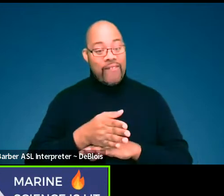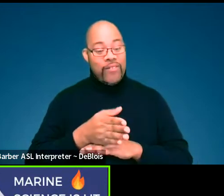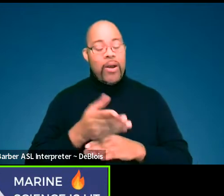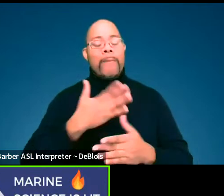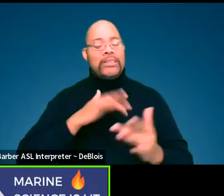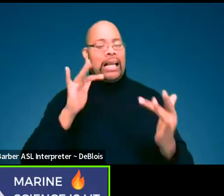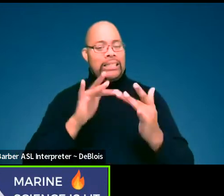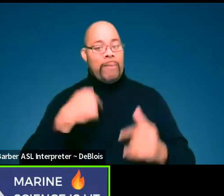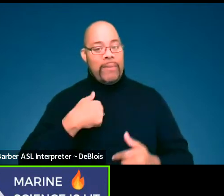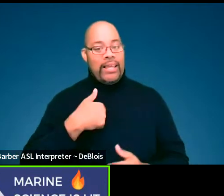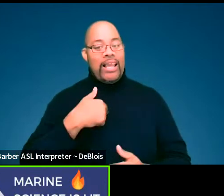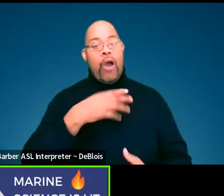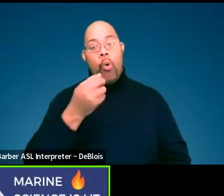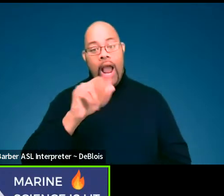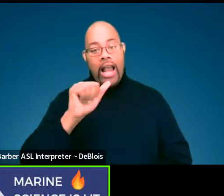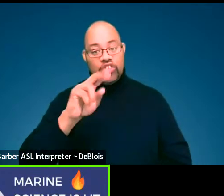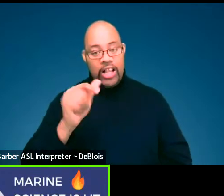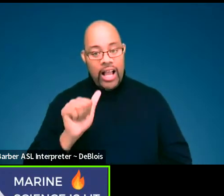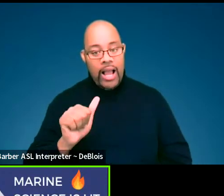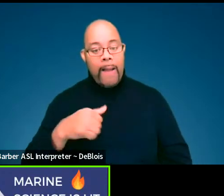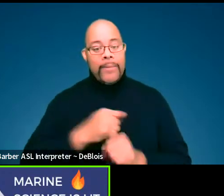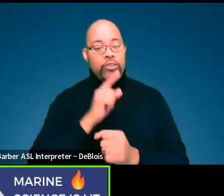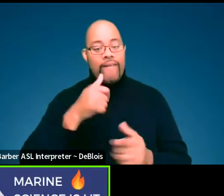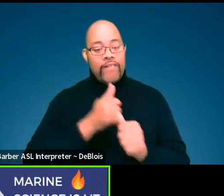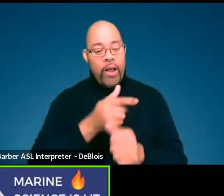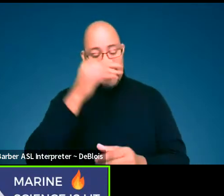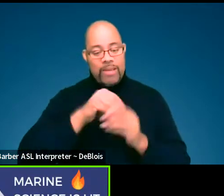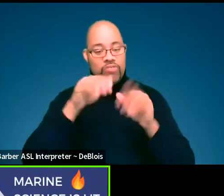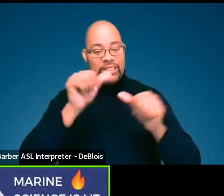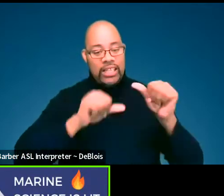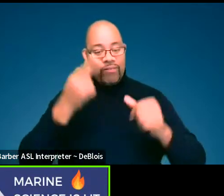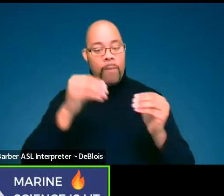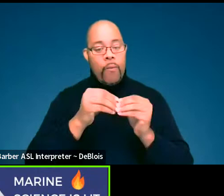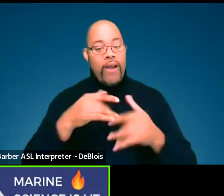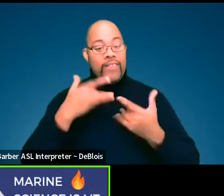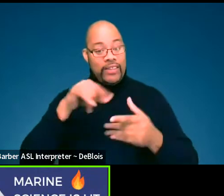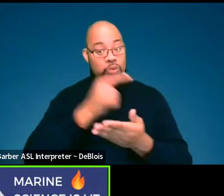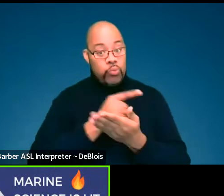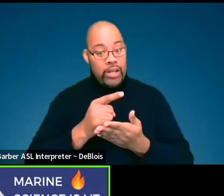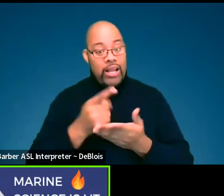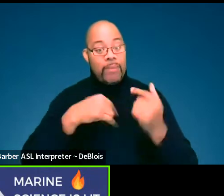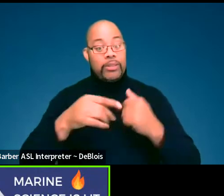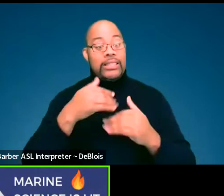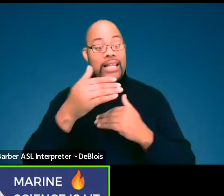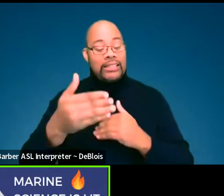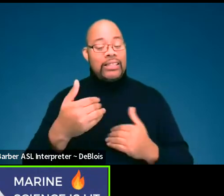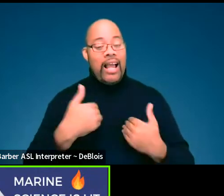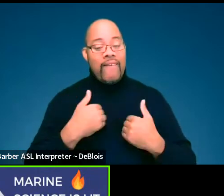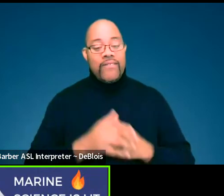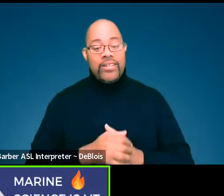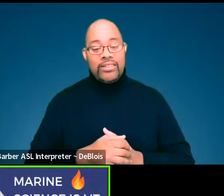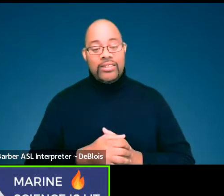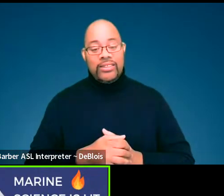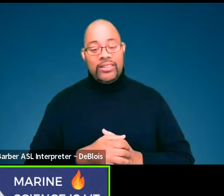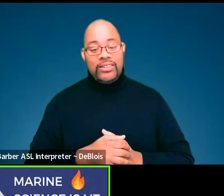please reach out to me, Angela, um, make sure to follow black and marine science for more events this week. Up next, we have, um,